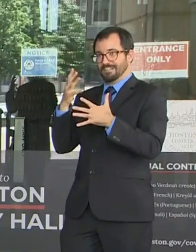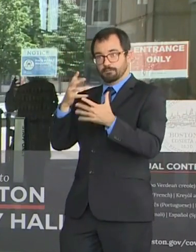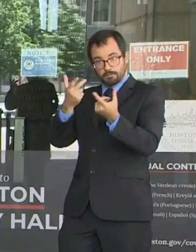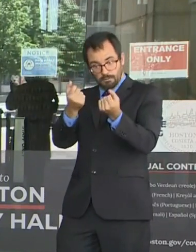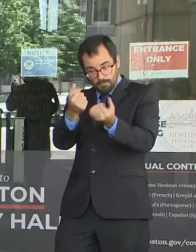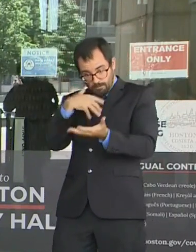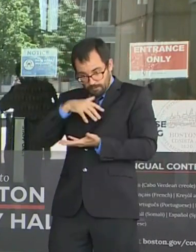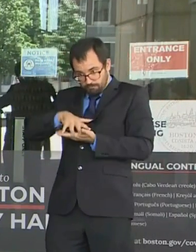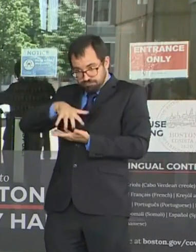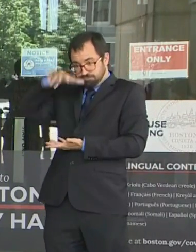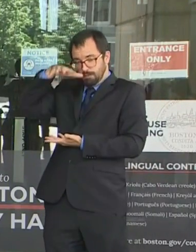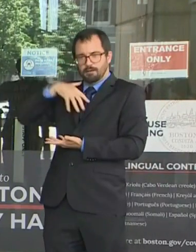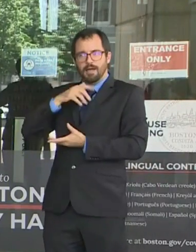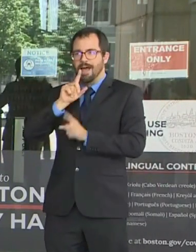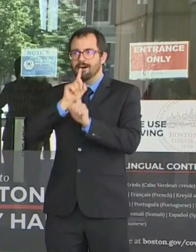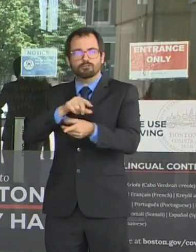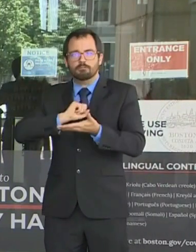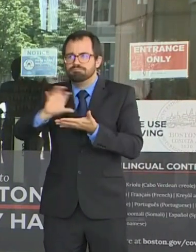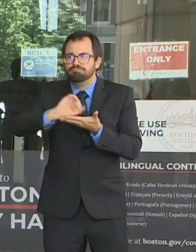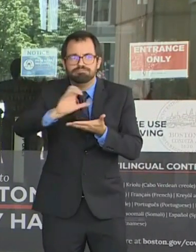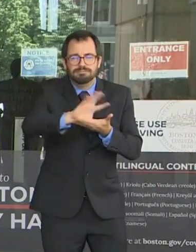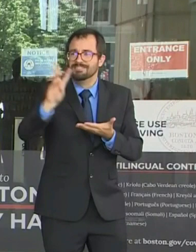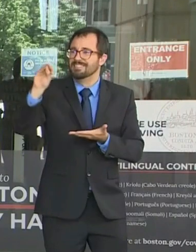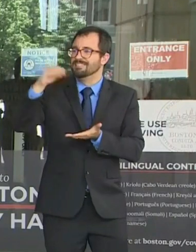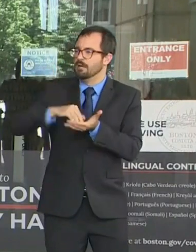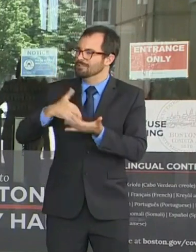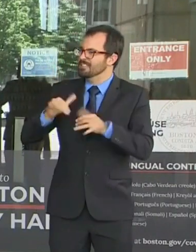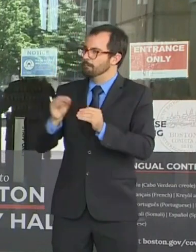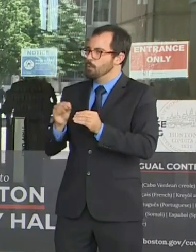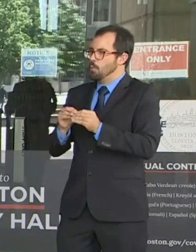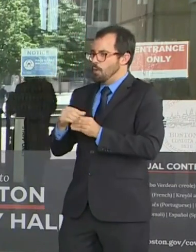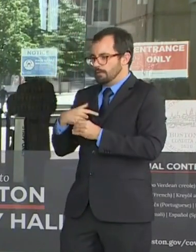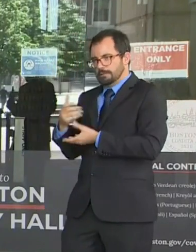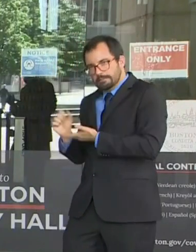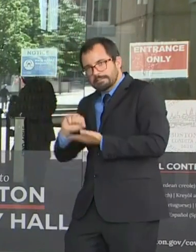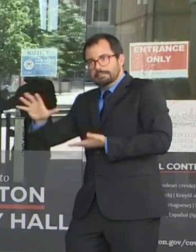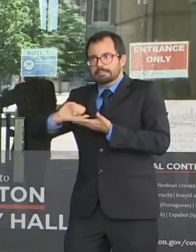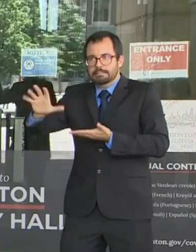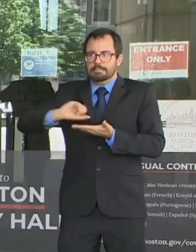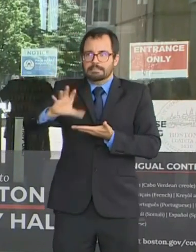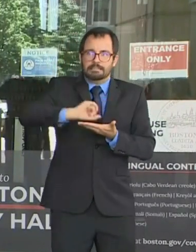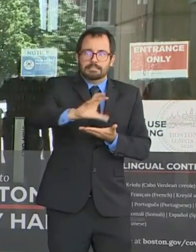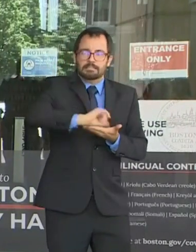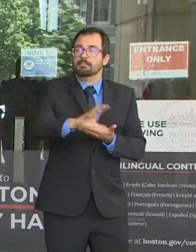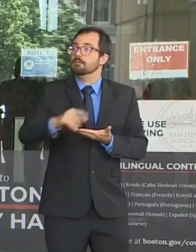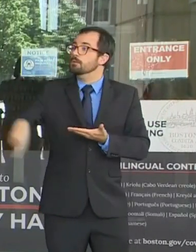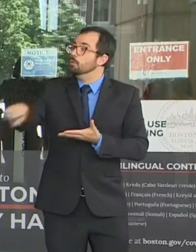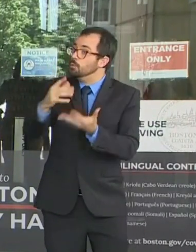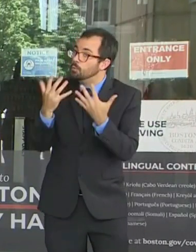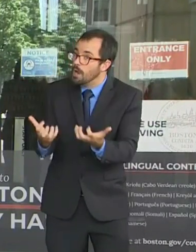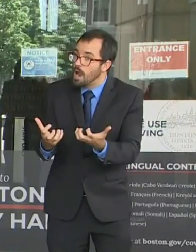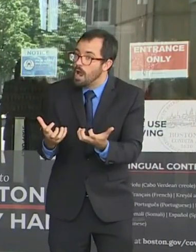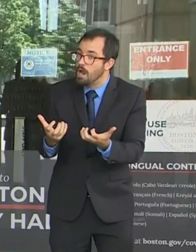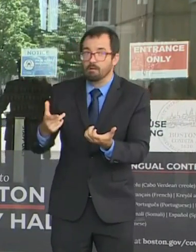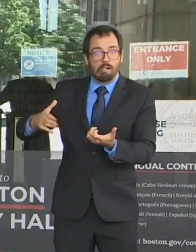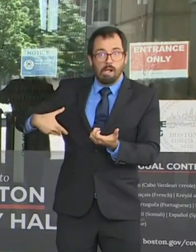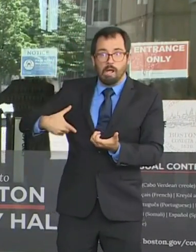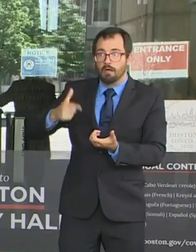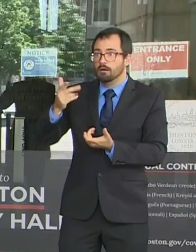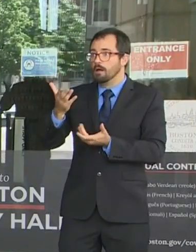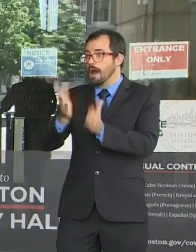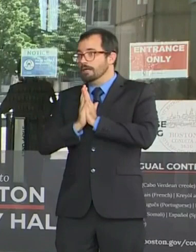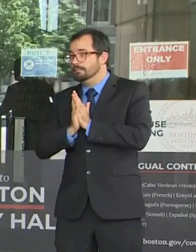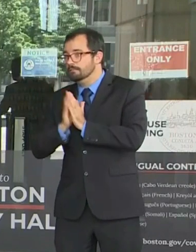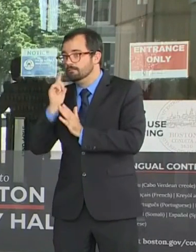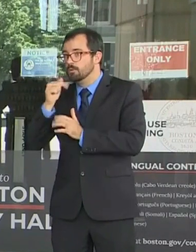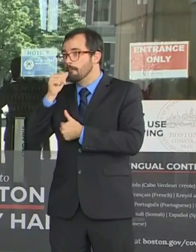and we continue to process those requests. I urge everyone who wants one and has not done so yet to send your application in